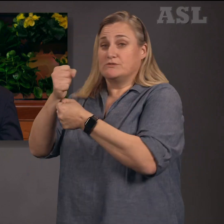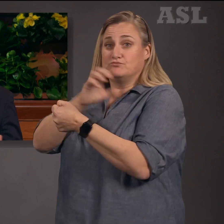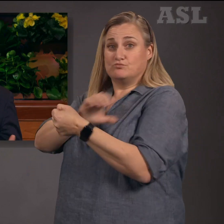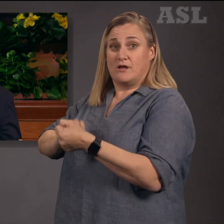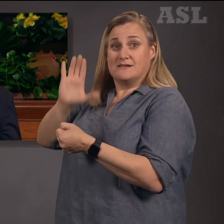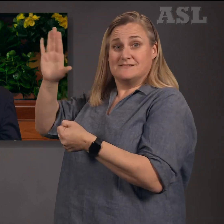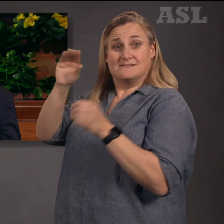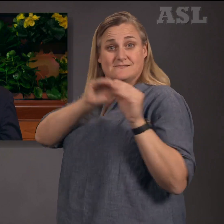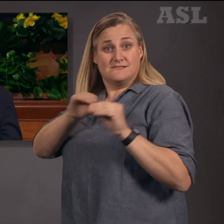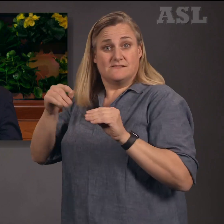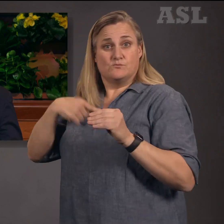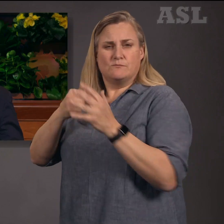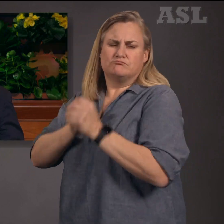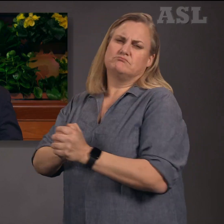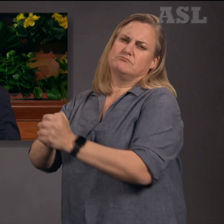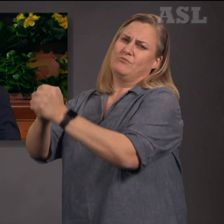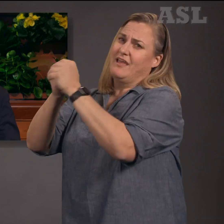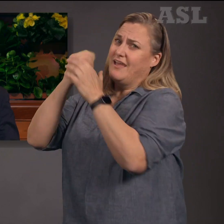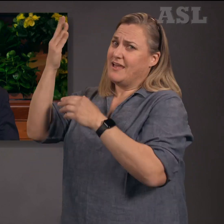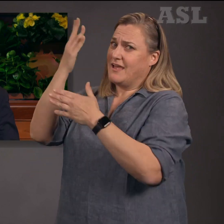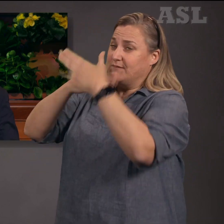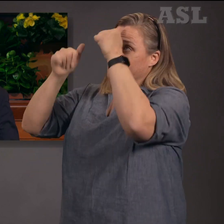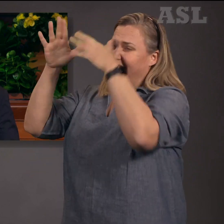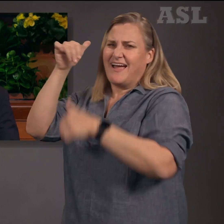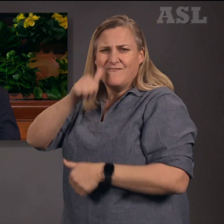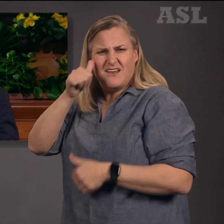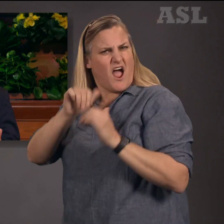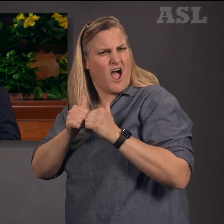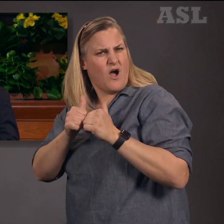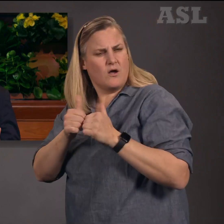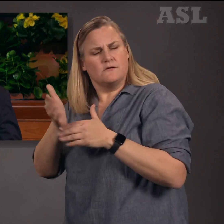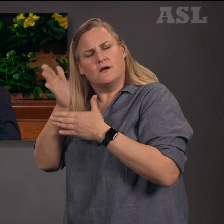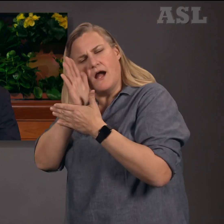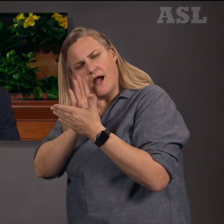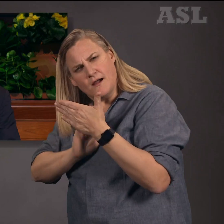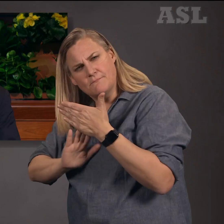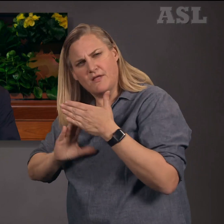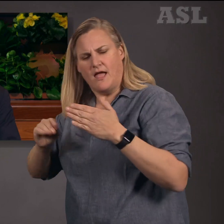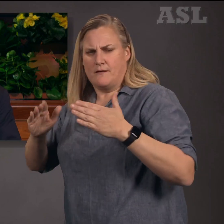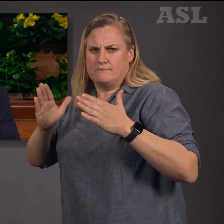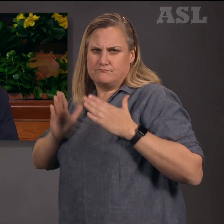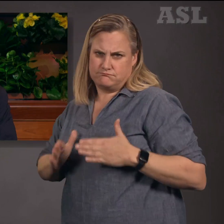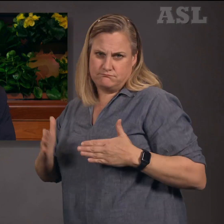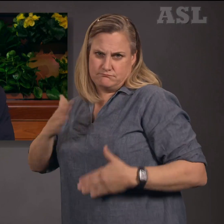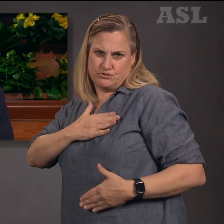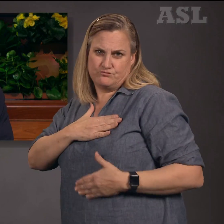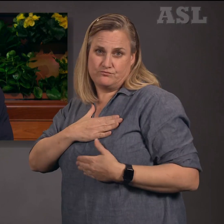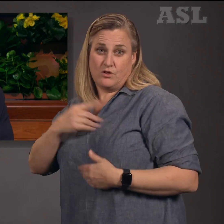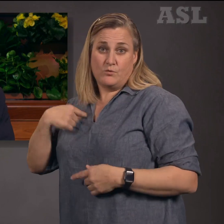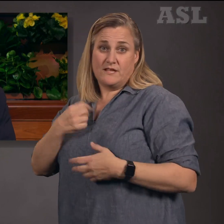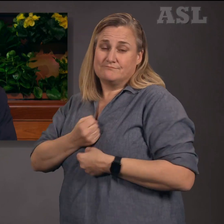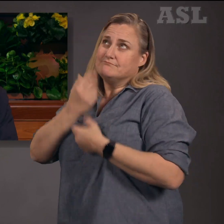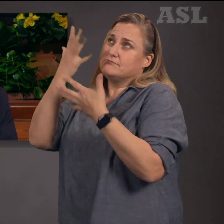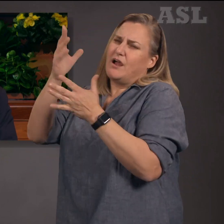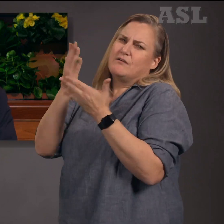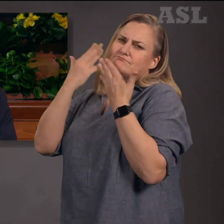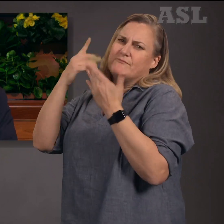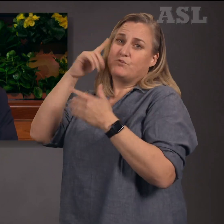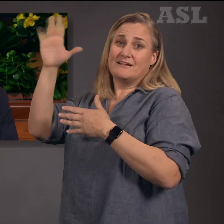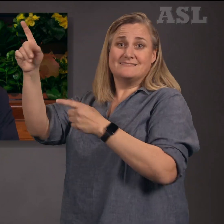can express gratitude for the gift of His Son and for all of our blessings. We can pray for the revelatory companionship of the Holy